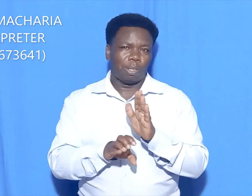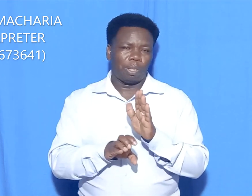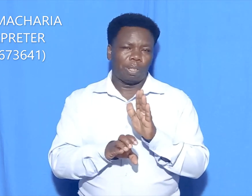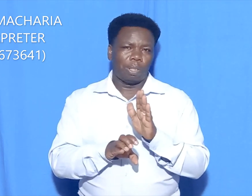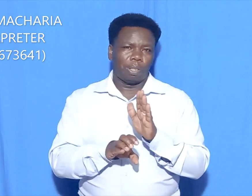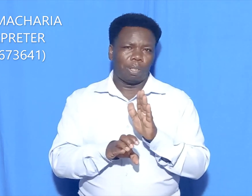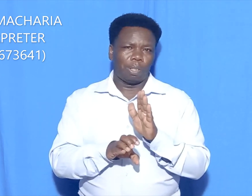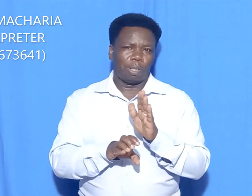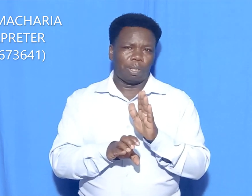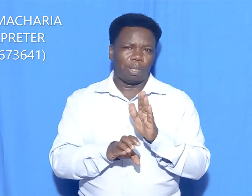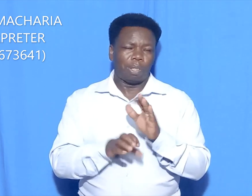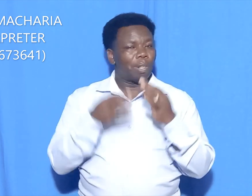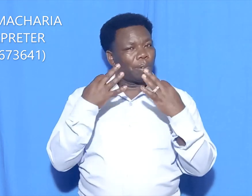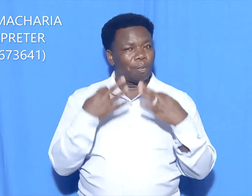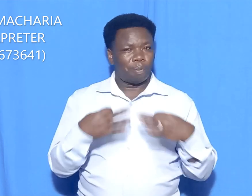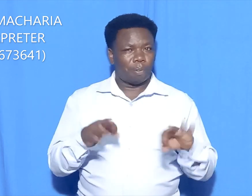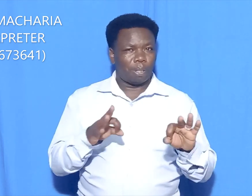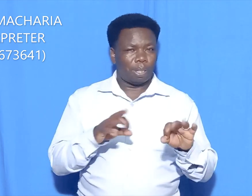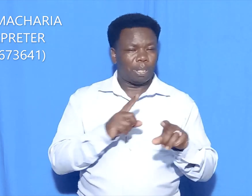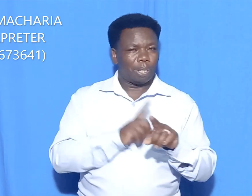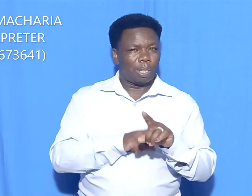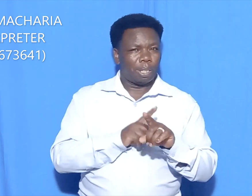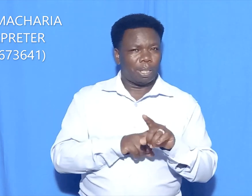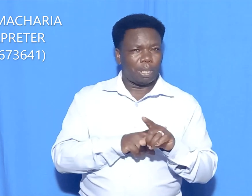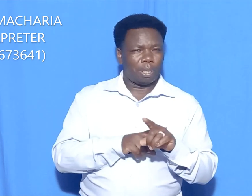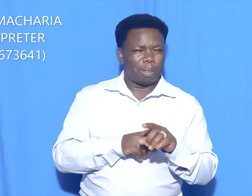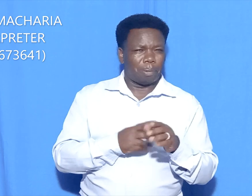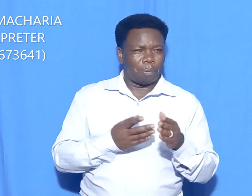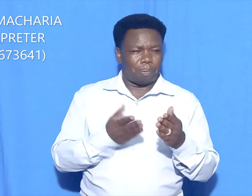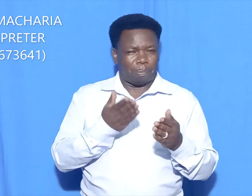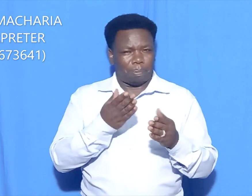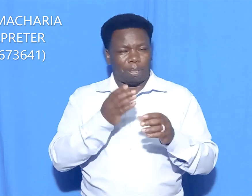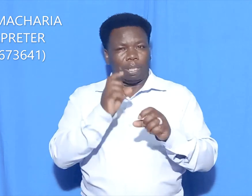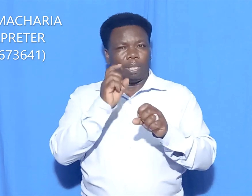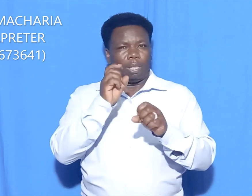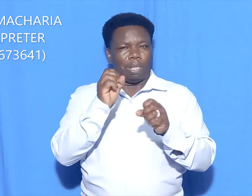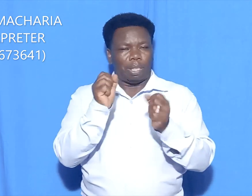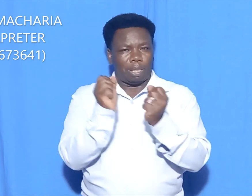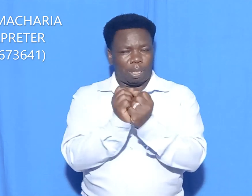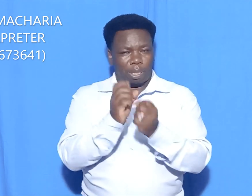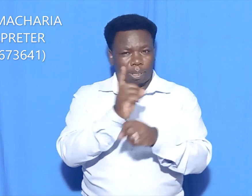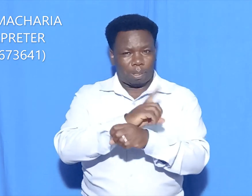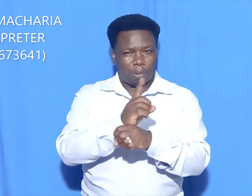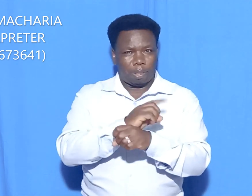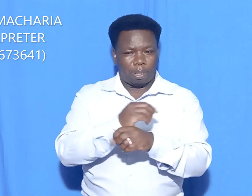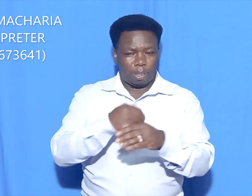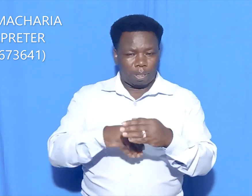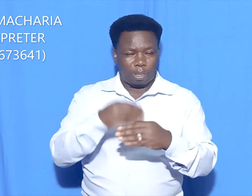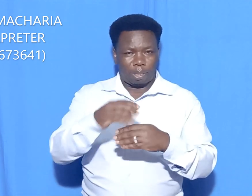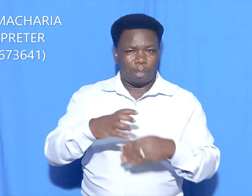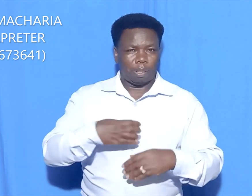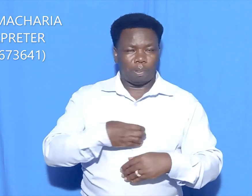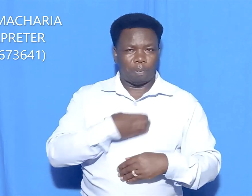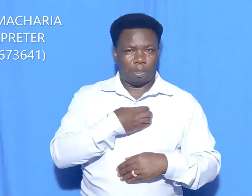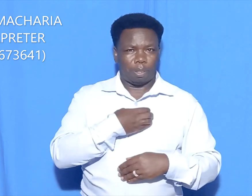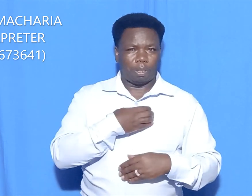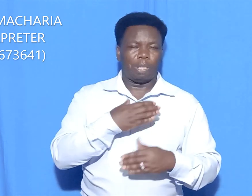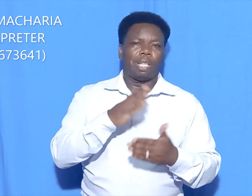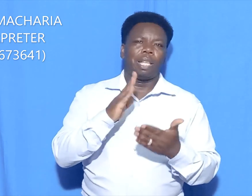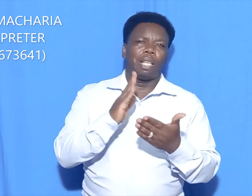The second section to be paid minutes or visit. The second section, Section B is response